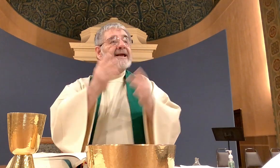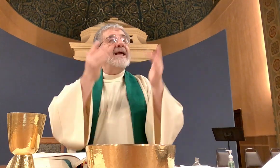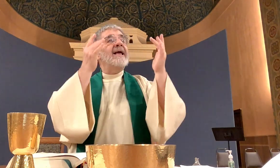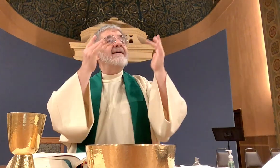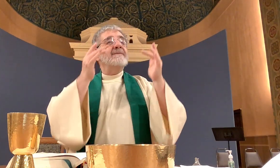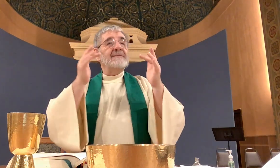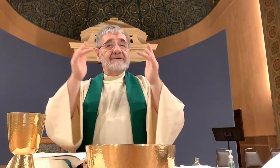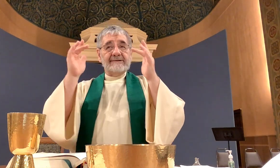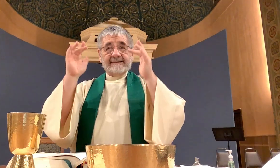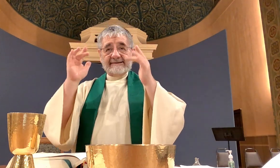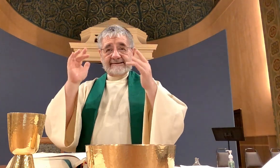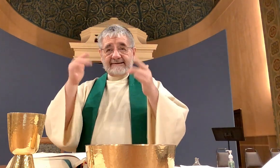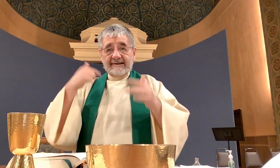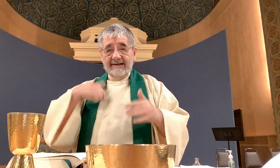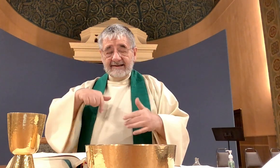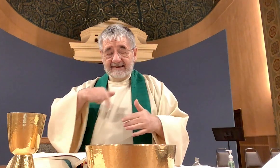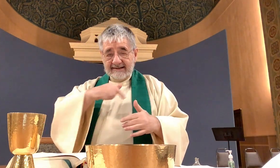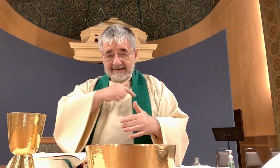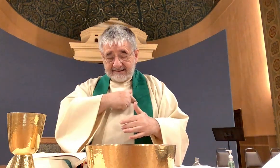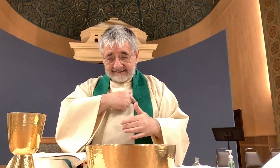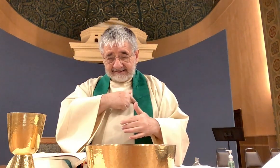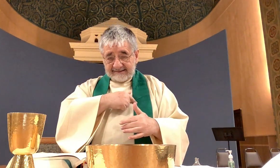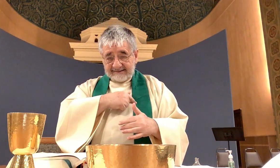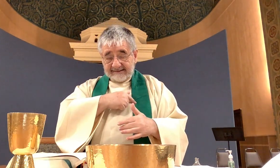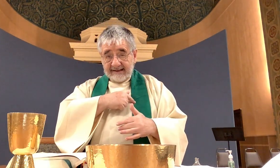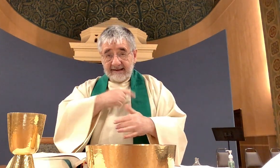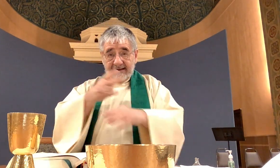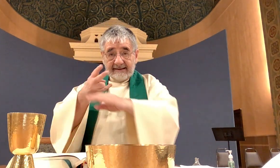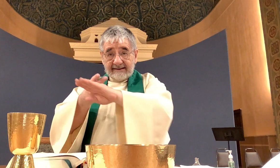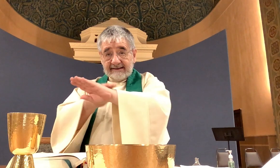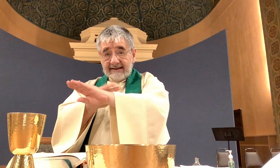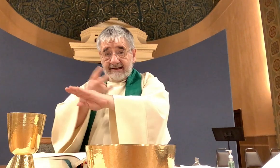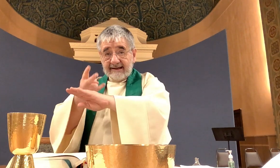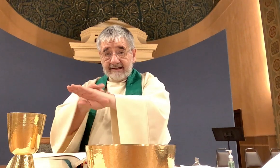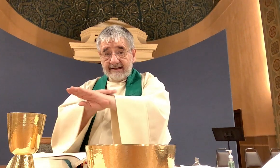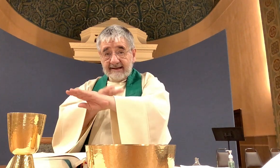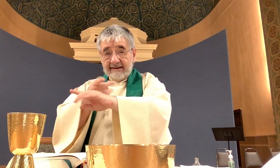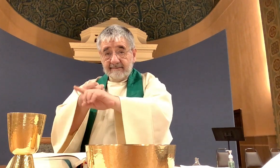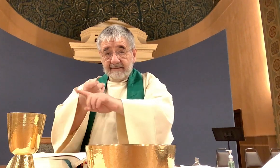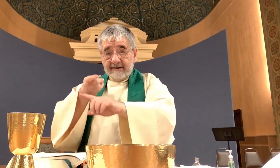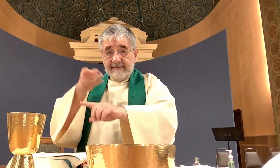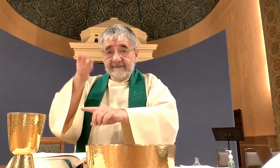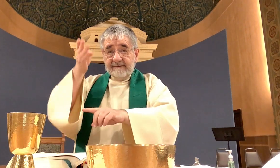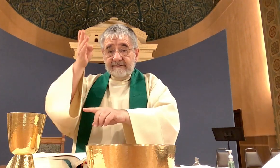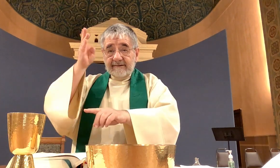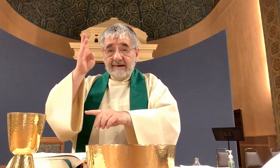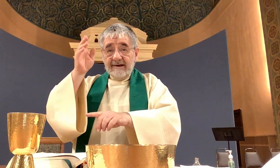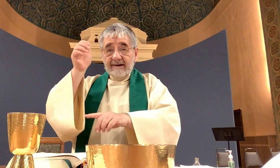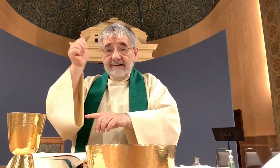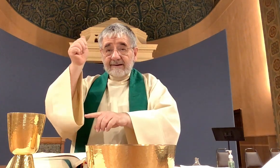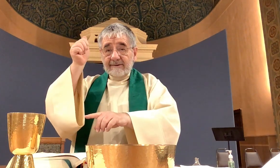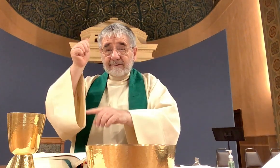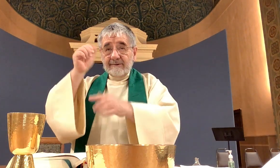lamb of god you take away the sins of the world